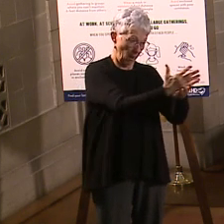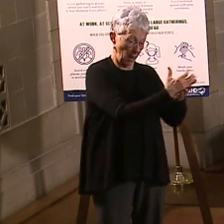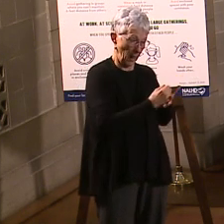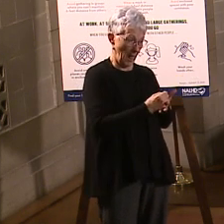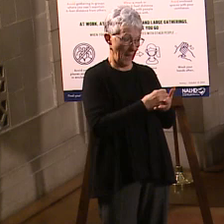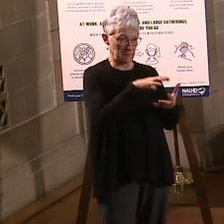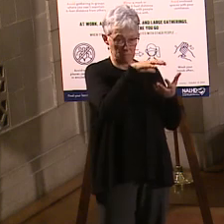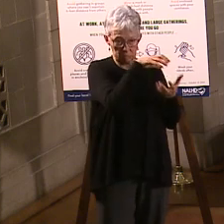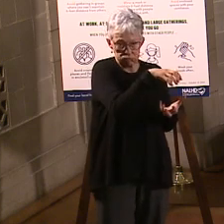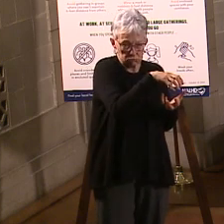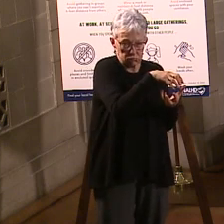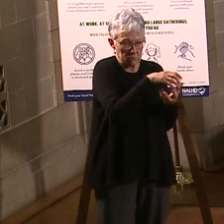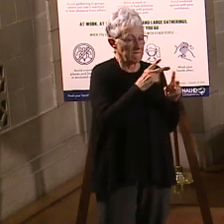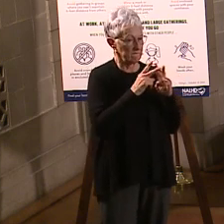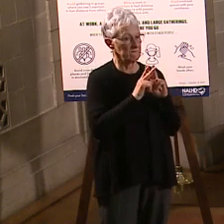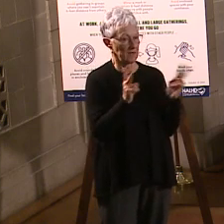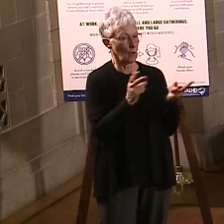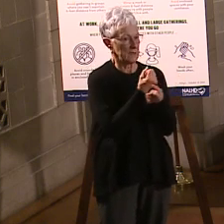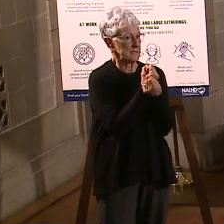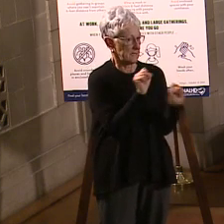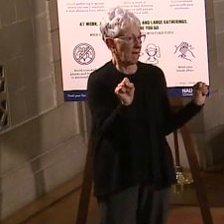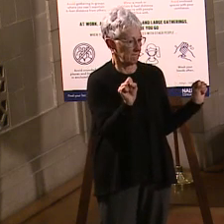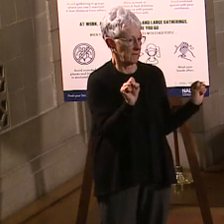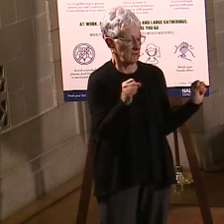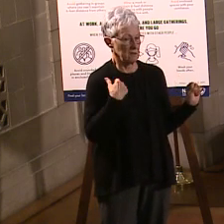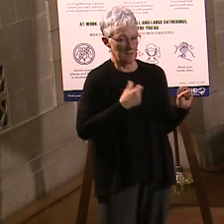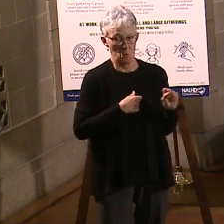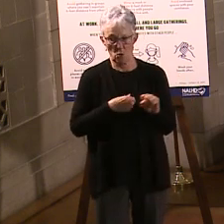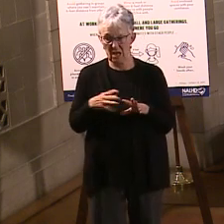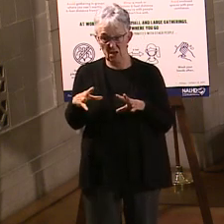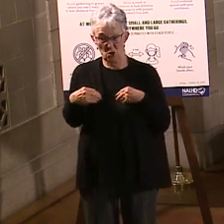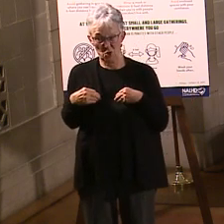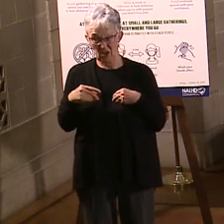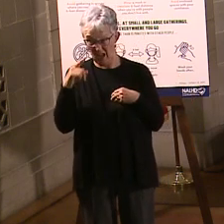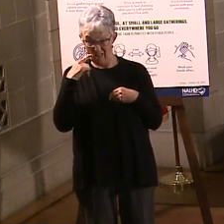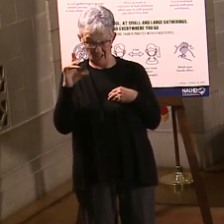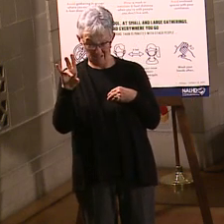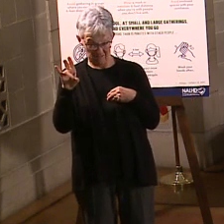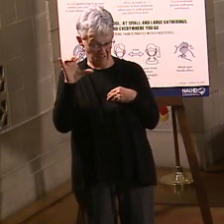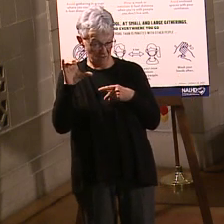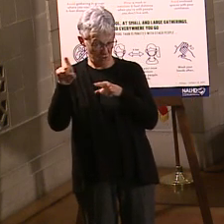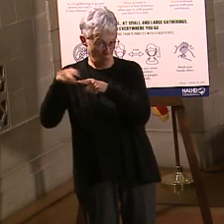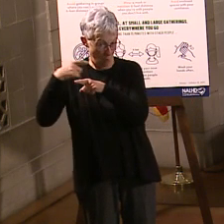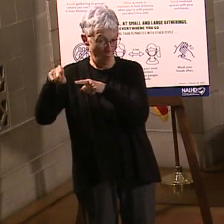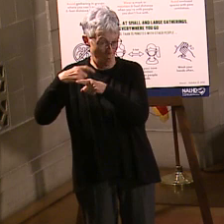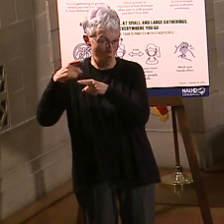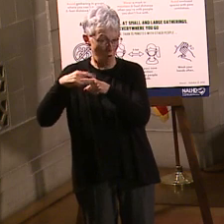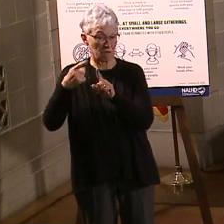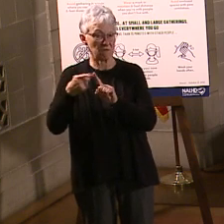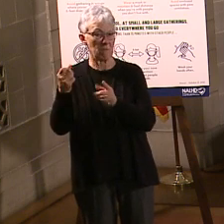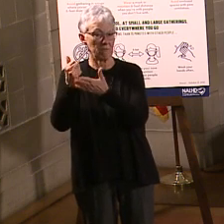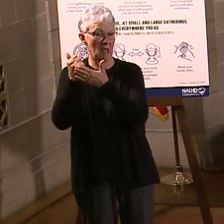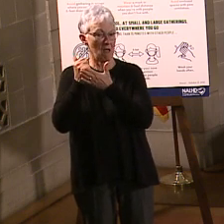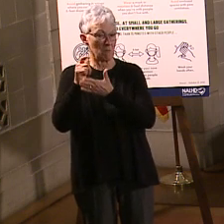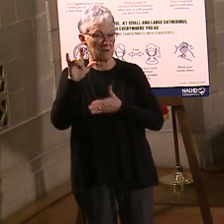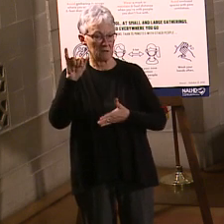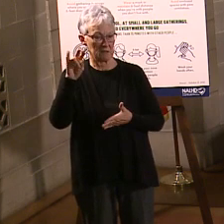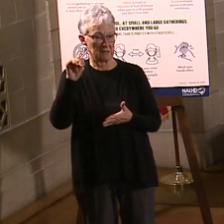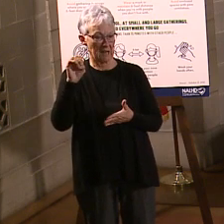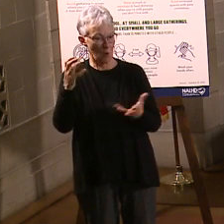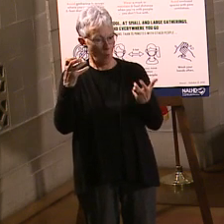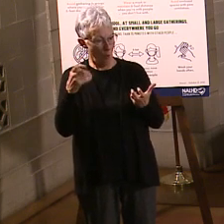line and answered all, but I've had 30 of those. So, so far, so good. And I want you guys to all root for it, and